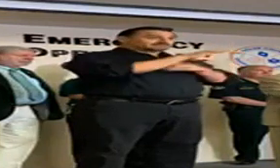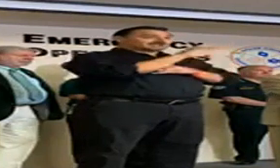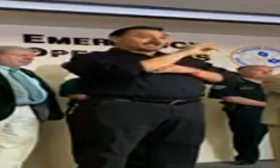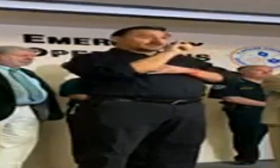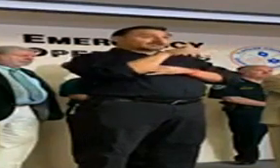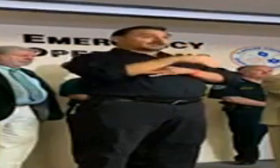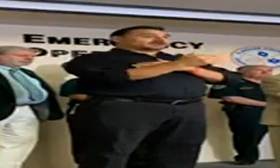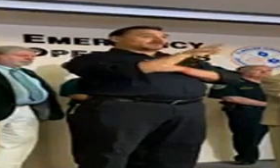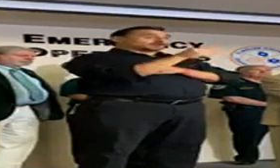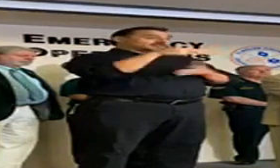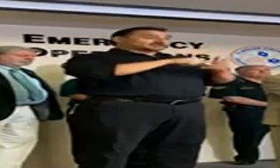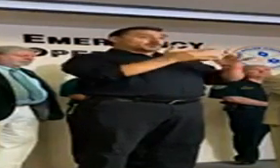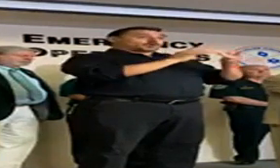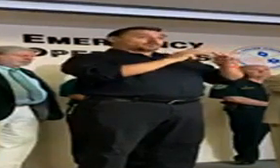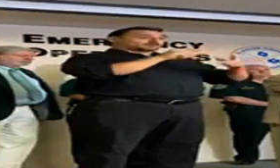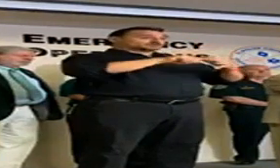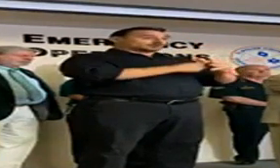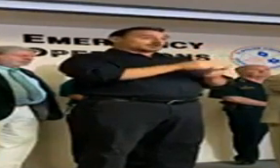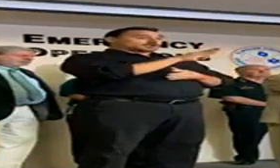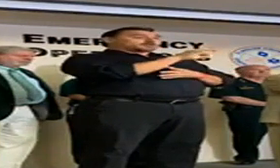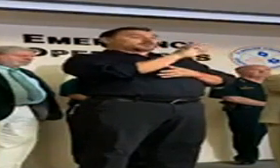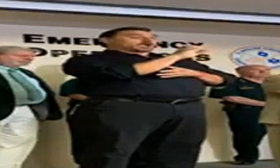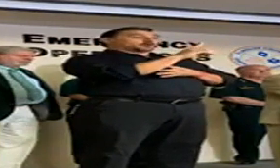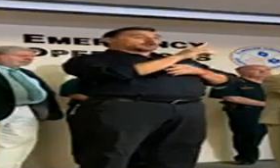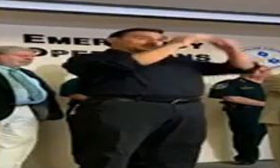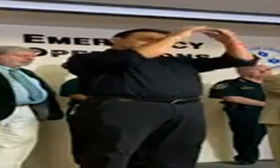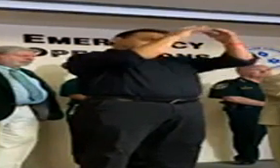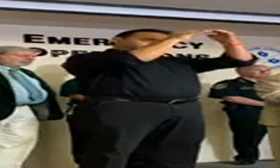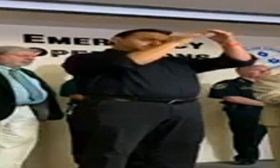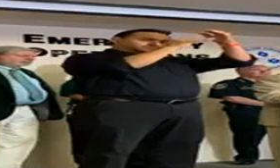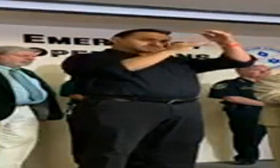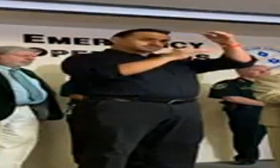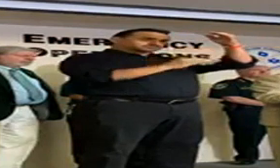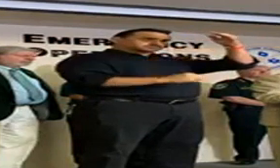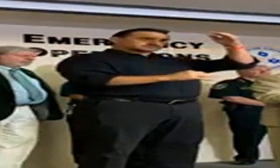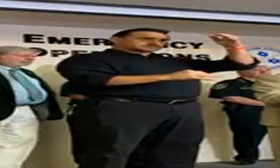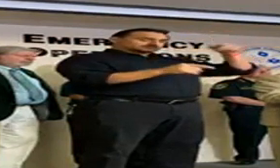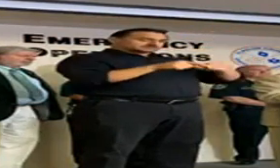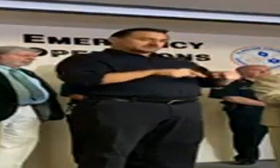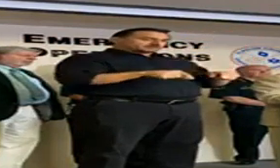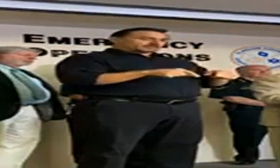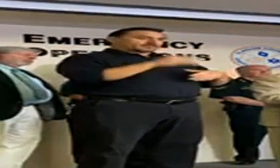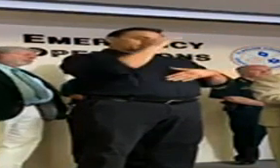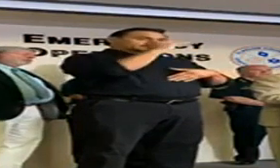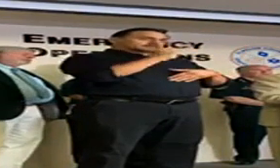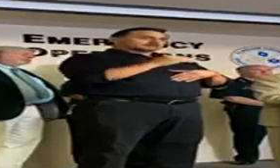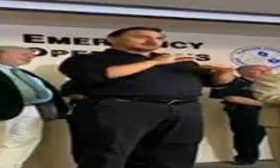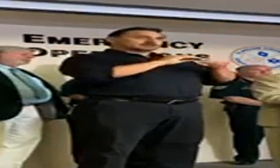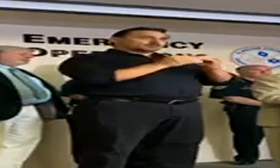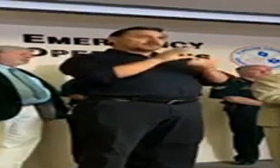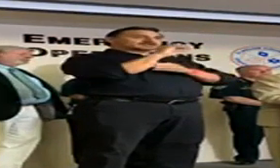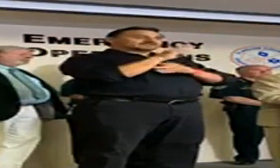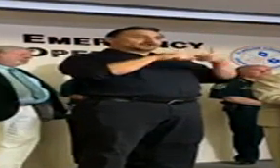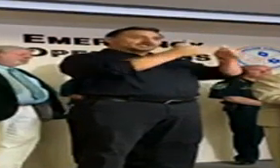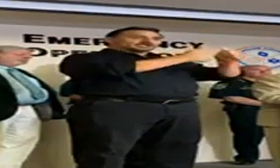website will give you starting with Broward County all the way down from top to bottom and descending order, the number of cases